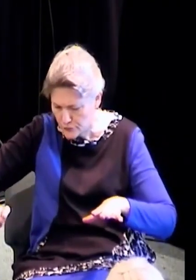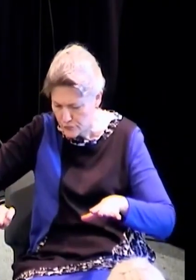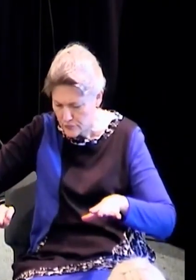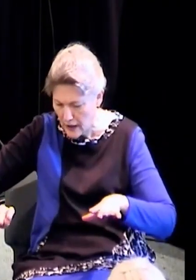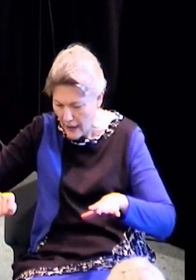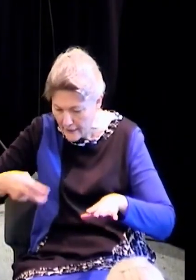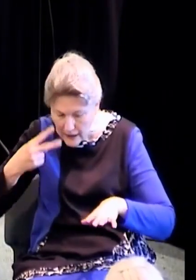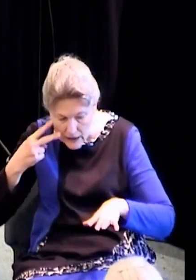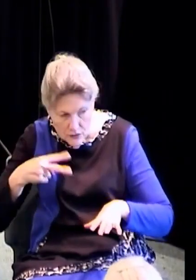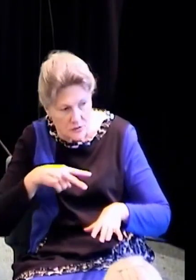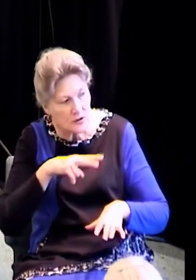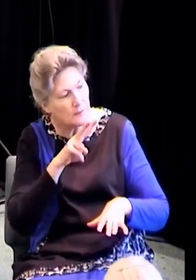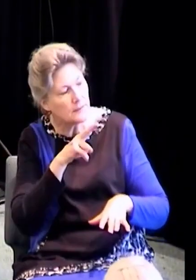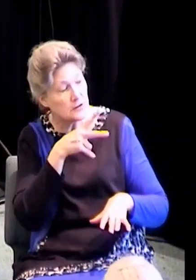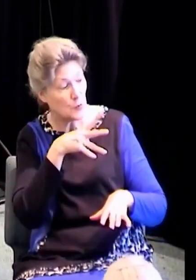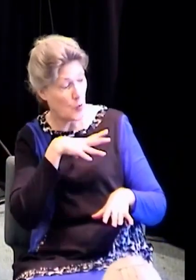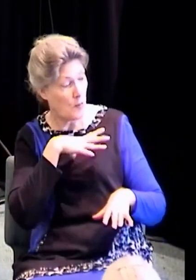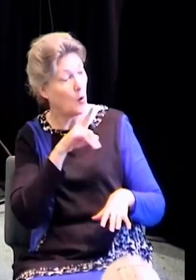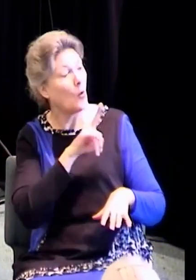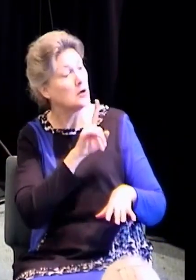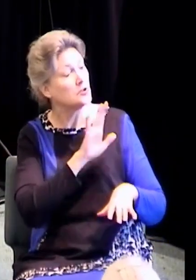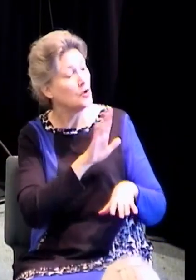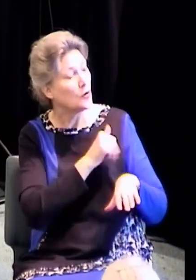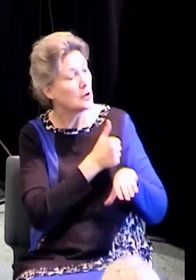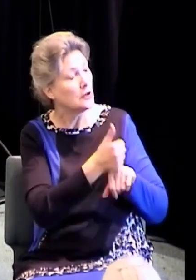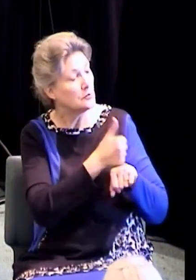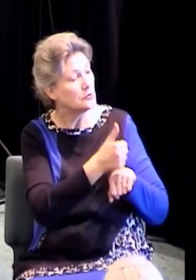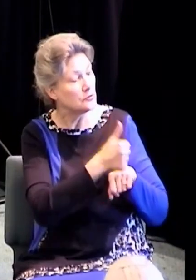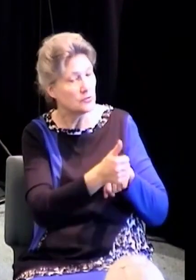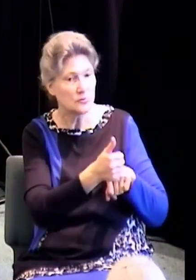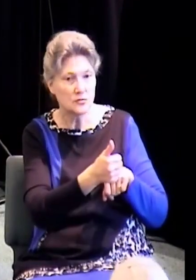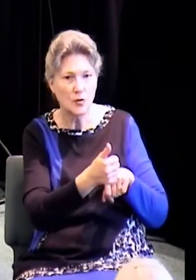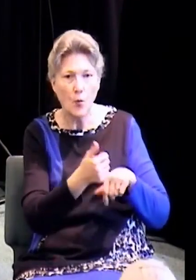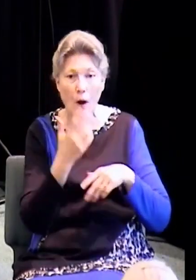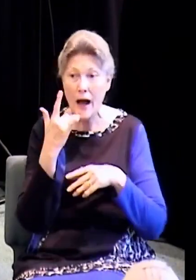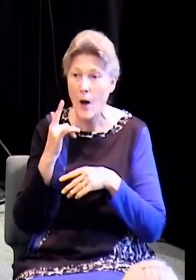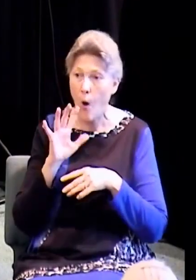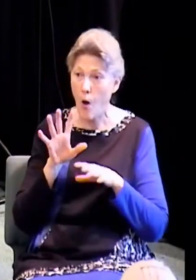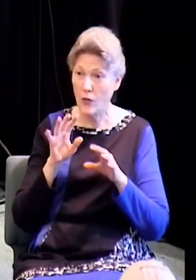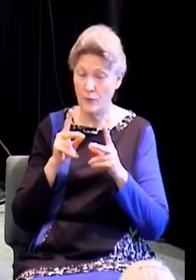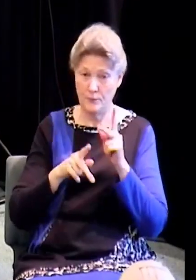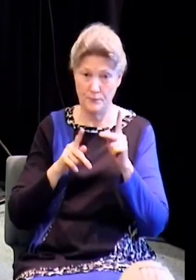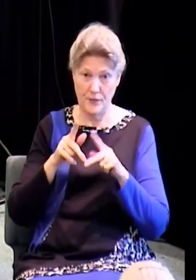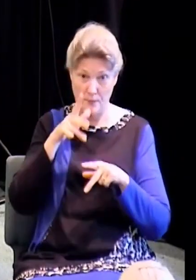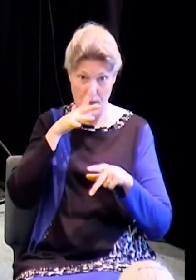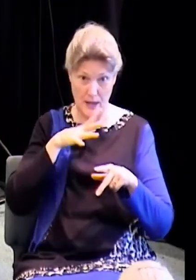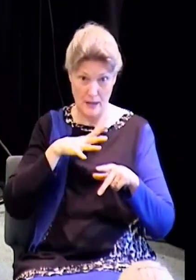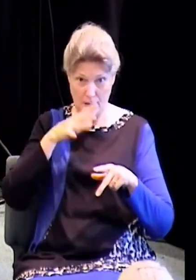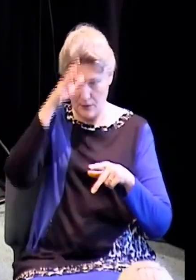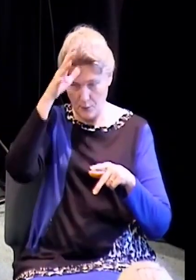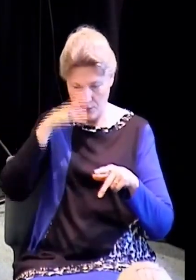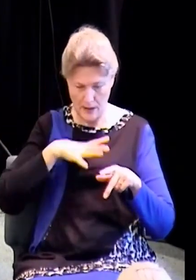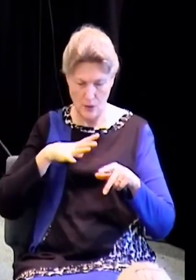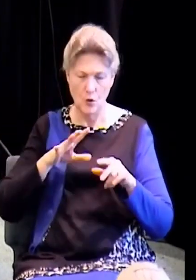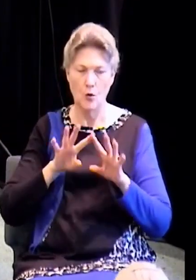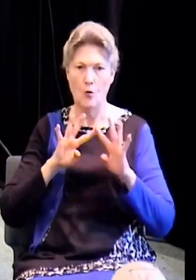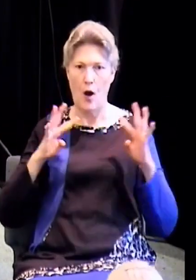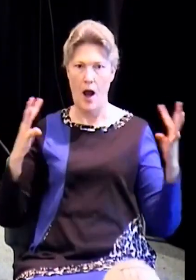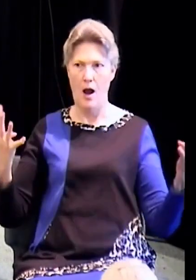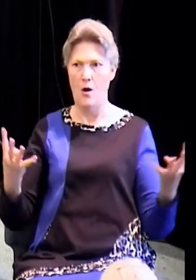anybody here to accuse you? Because I'm not going to judge you without any evidence, without any witnesses. She said no.